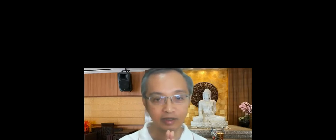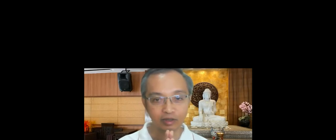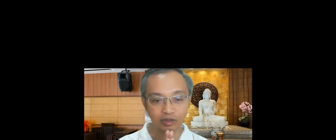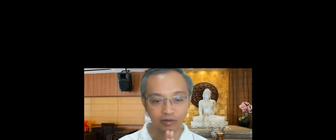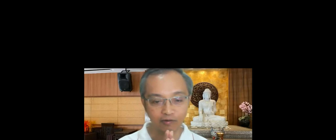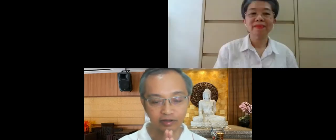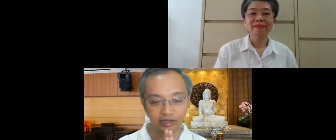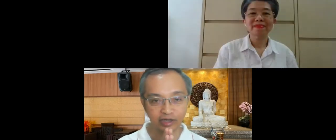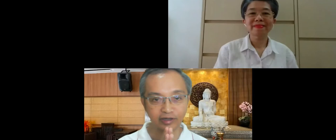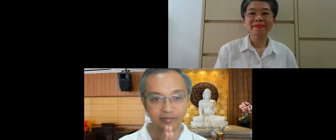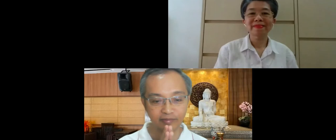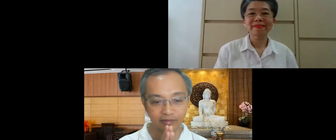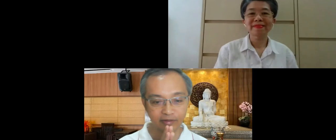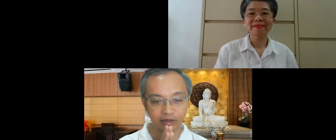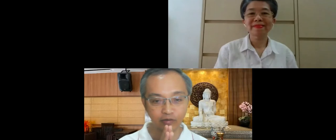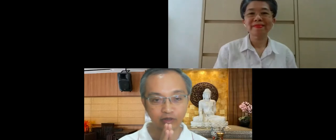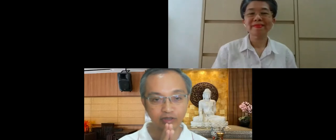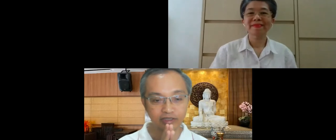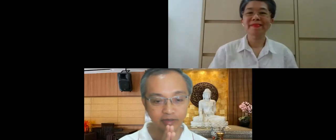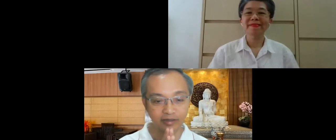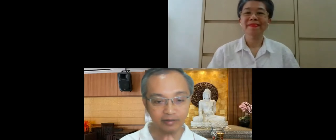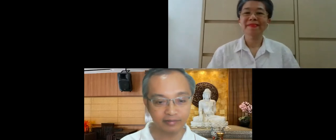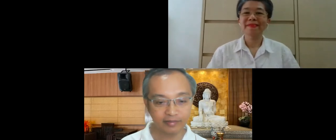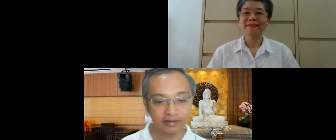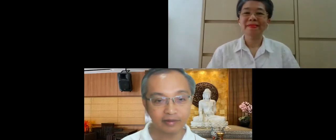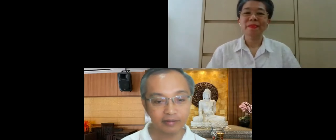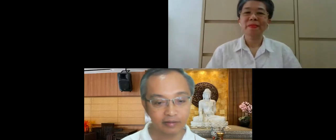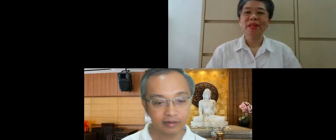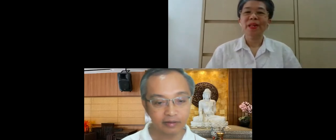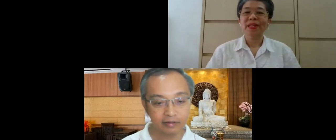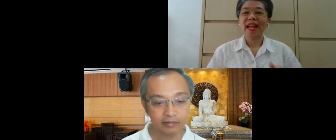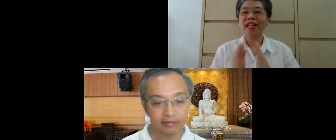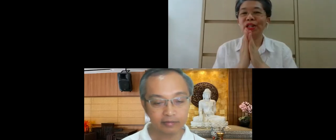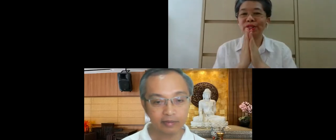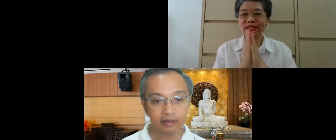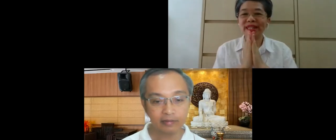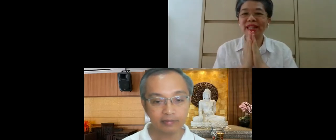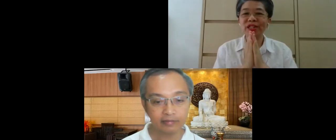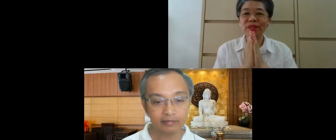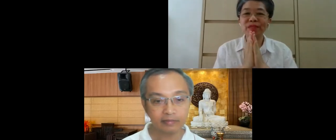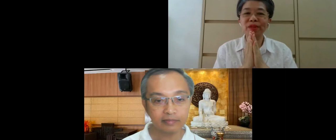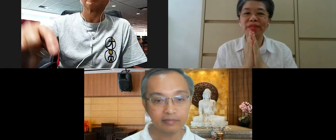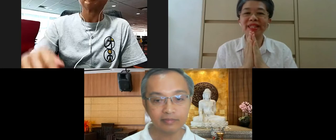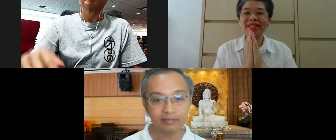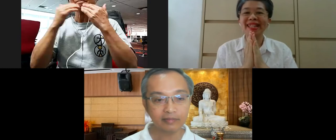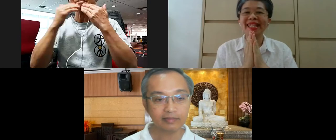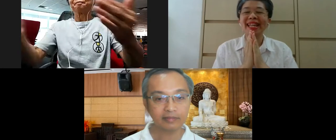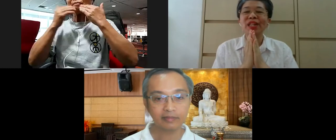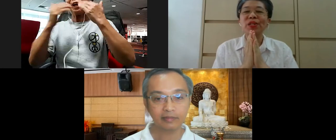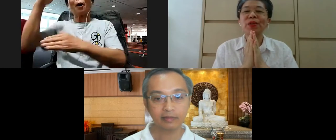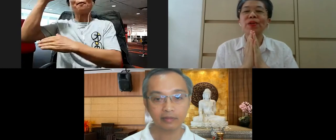Libby for their sharing. Over to you, Sister Mian. Thank you. Thank you, Brother Bobby.